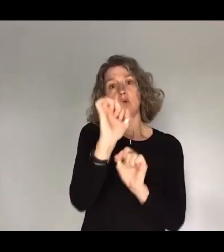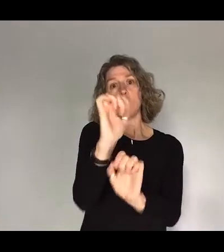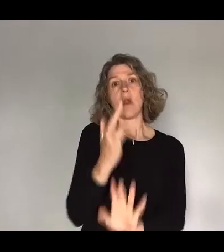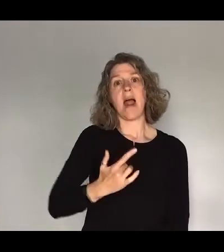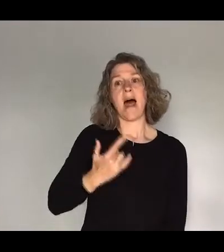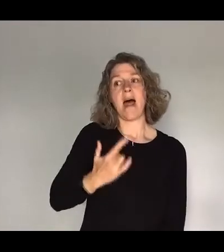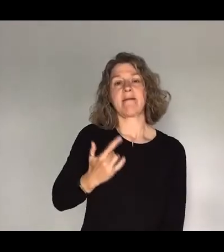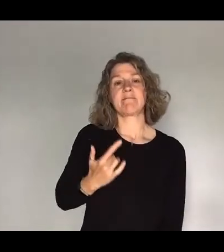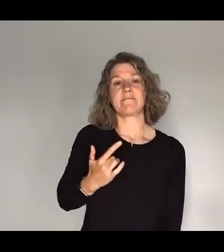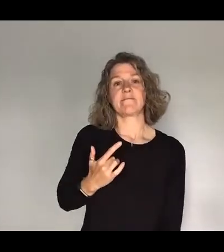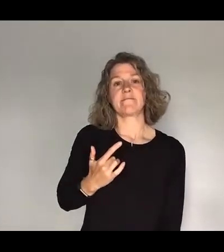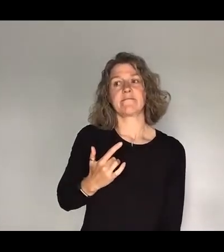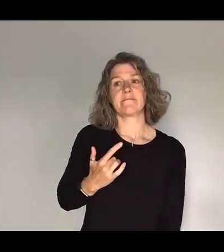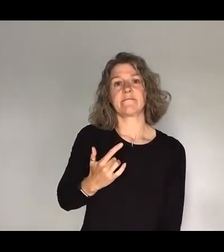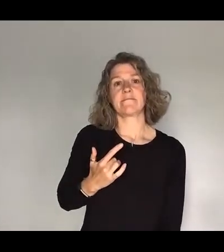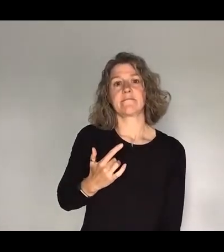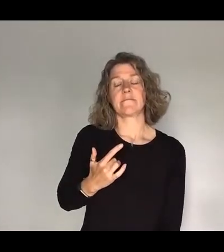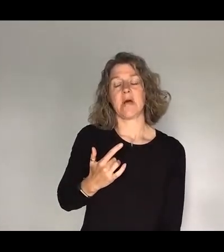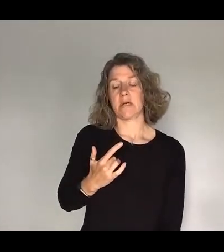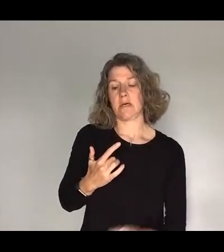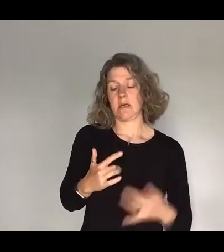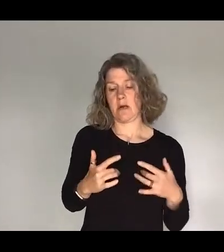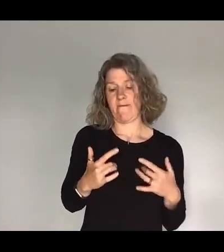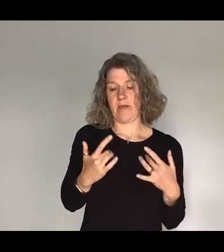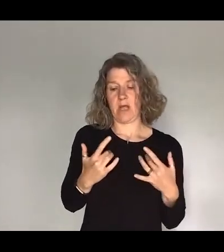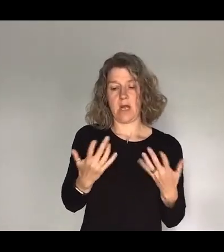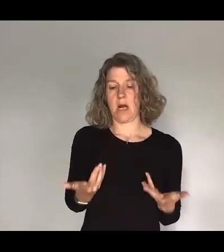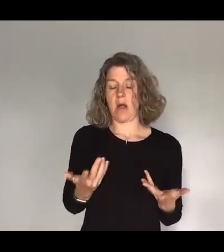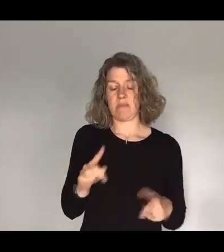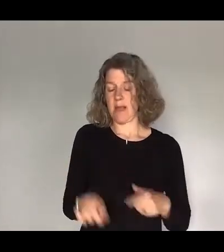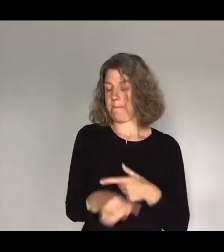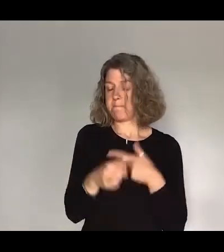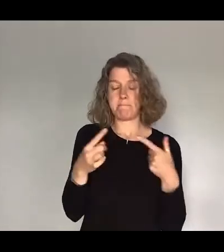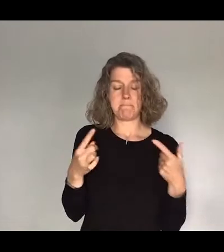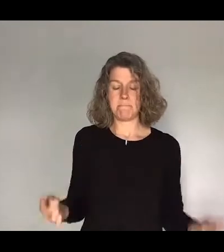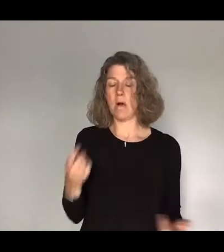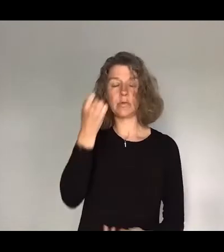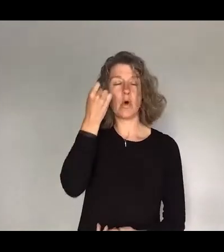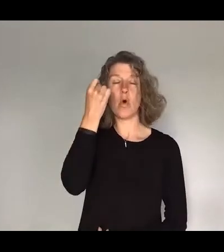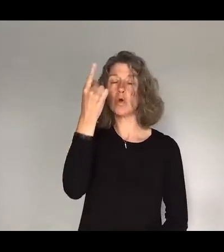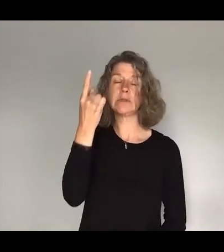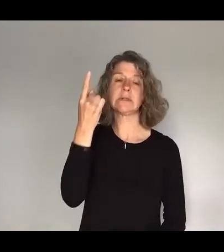and that makes it feel impossible to understand God's faithfulness in the face of trauma or of guilt or of shame.